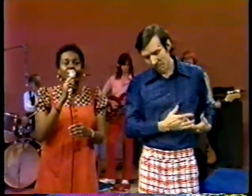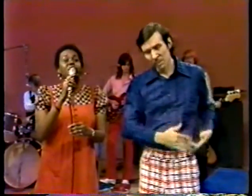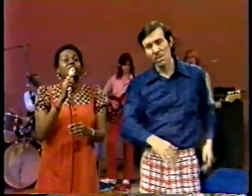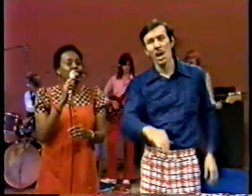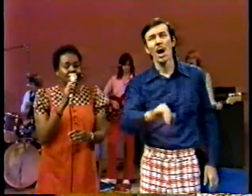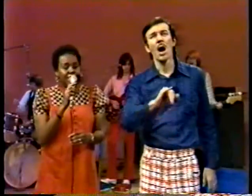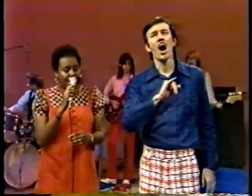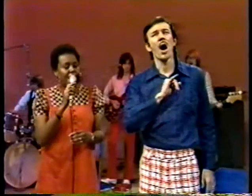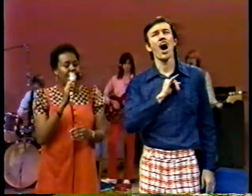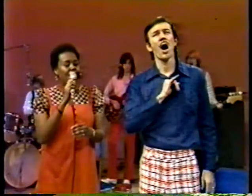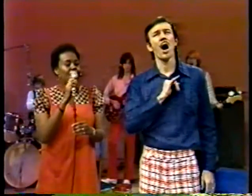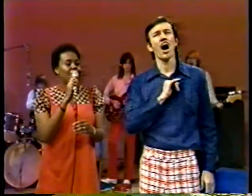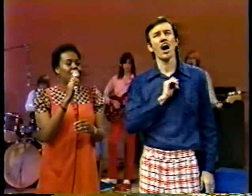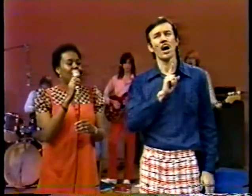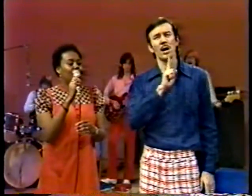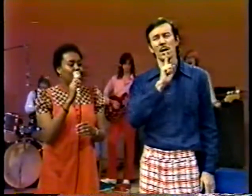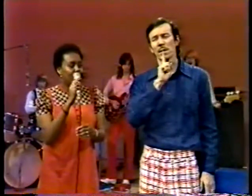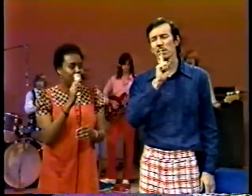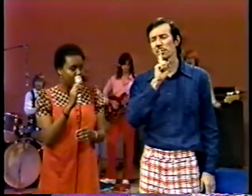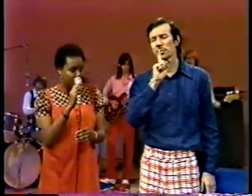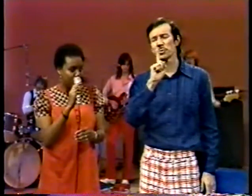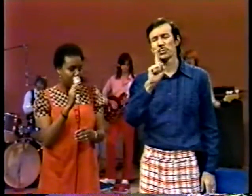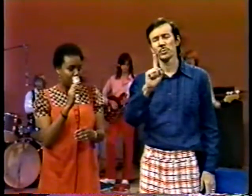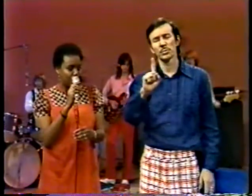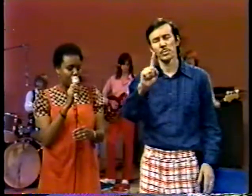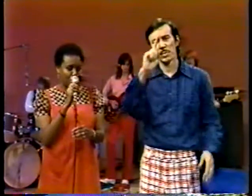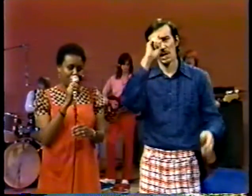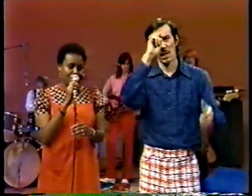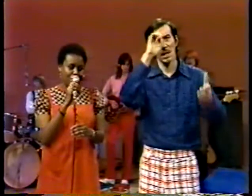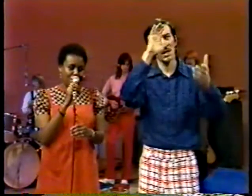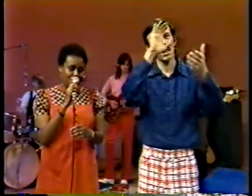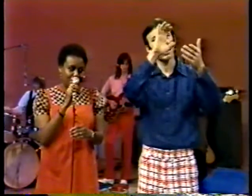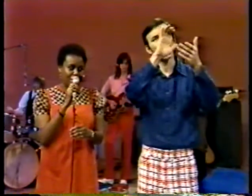I do believe